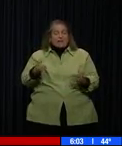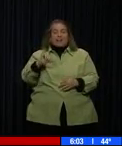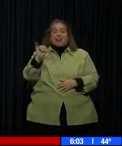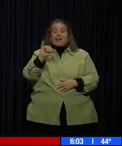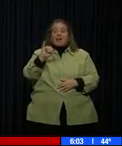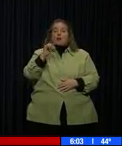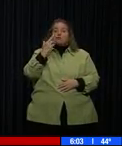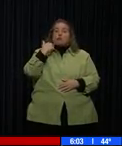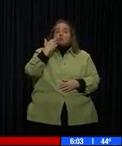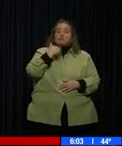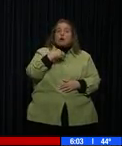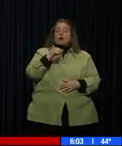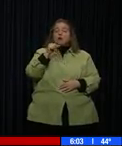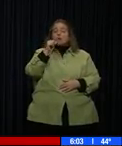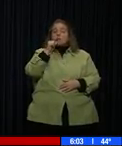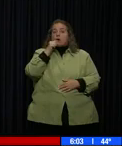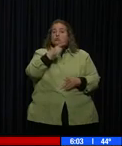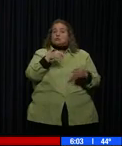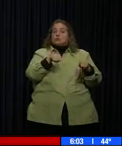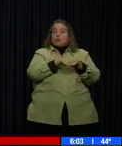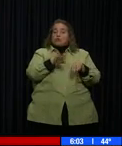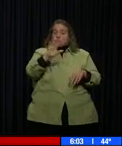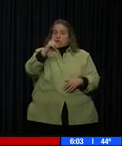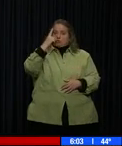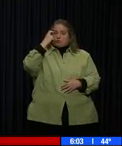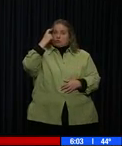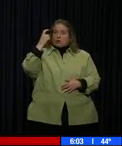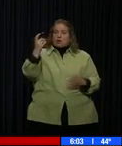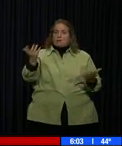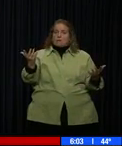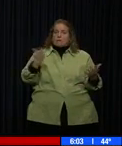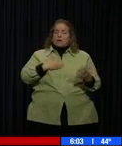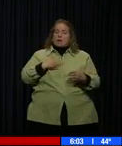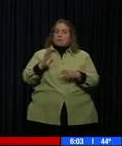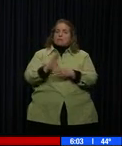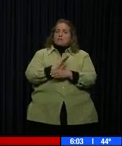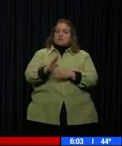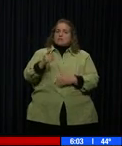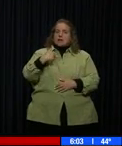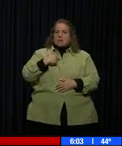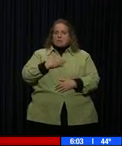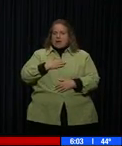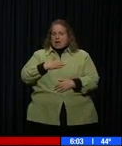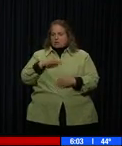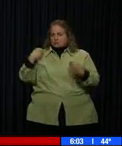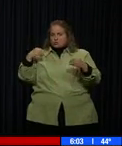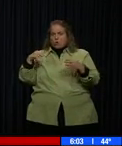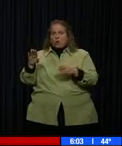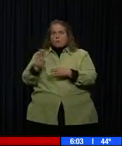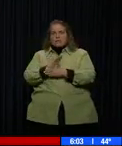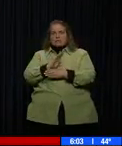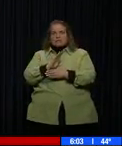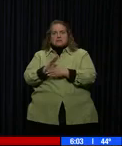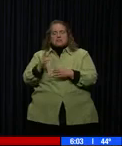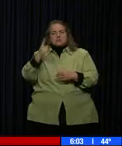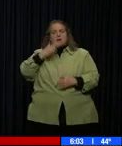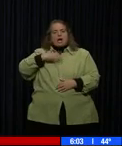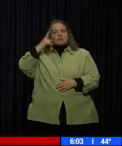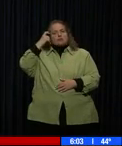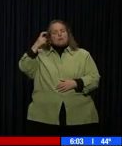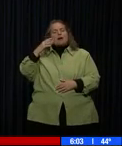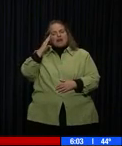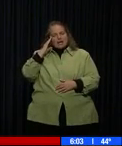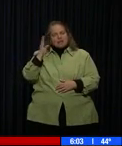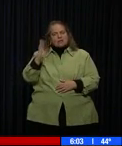and other public-facing businesses. These are your dreams. I understand that. And I hope you know that I feel that and